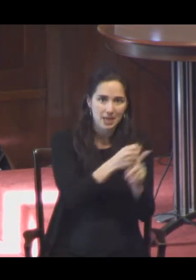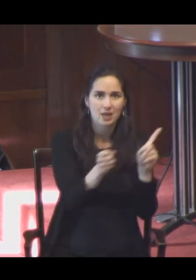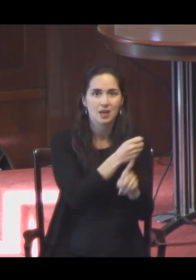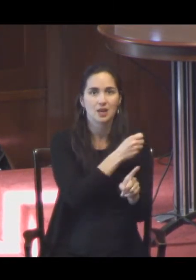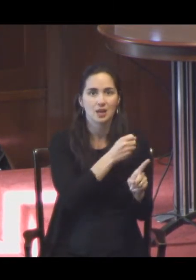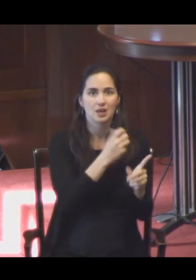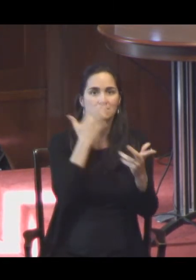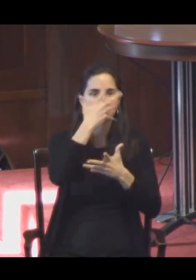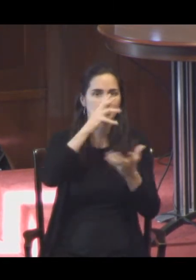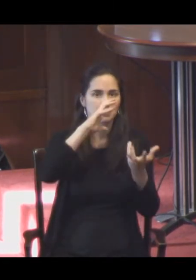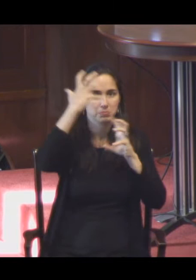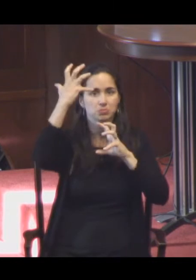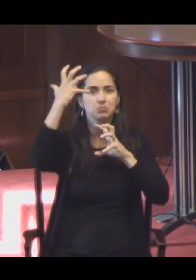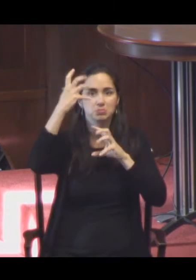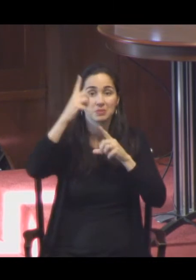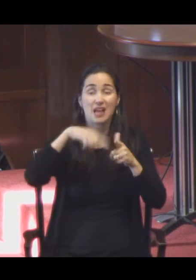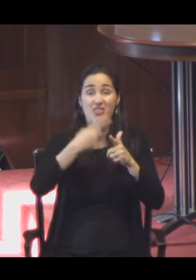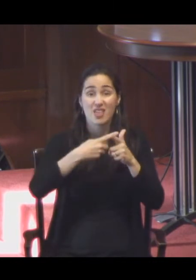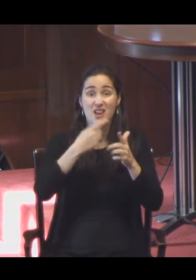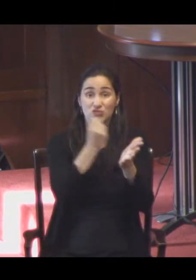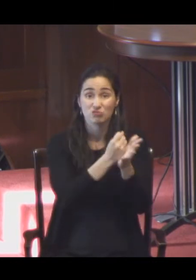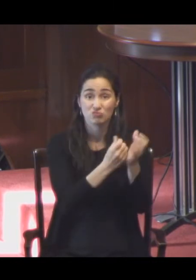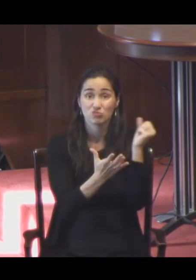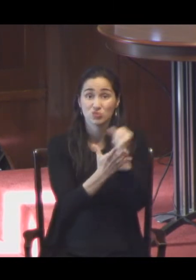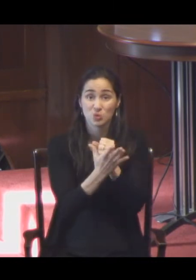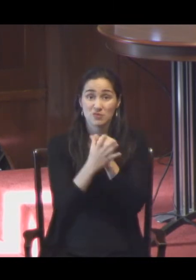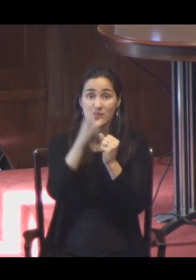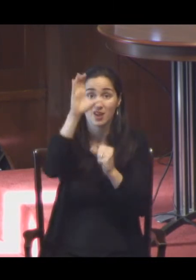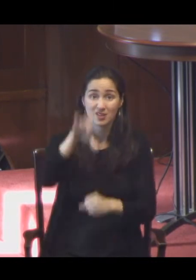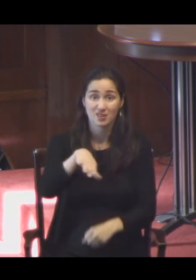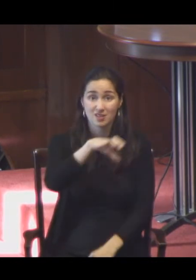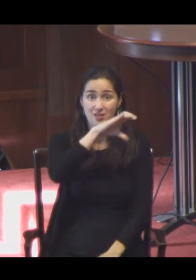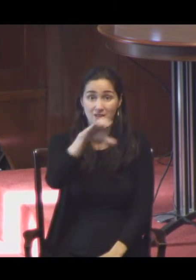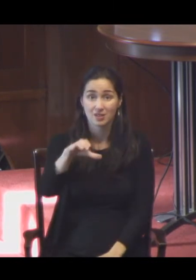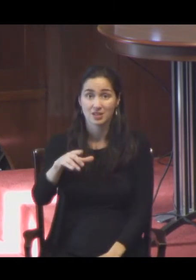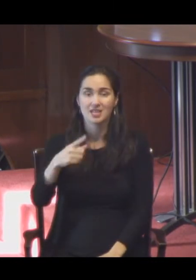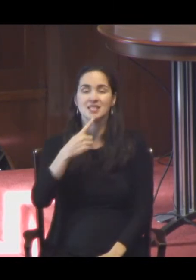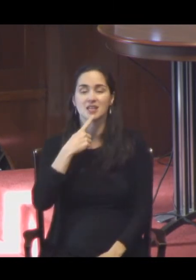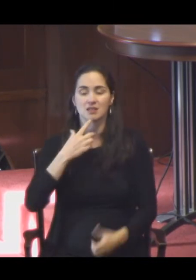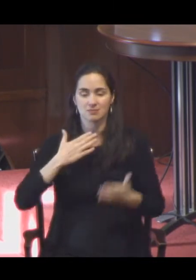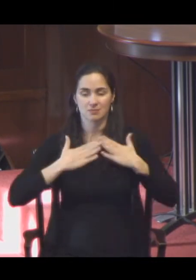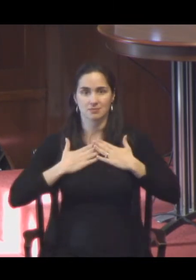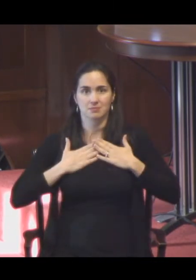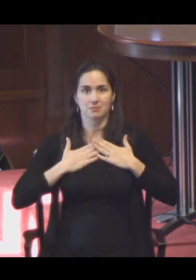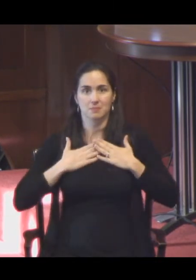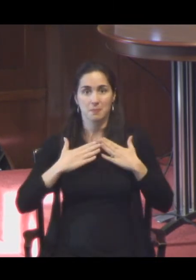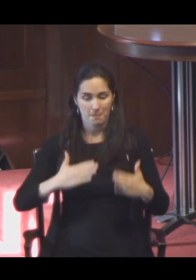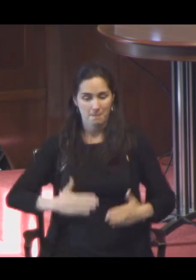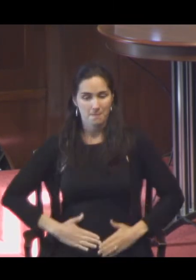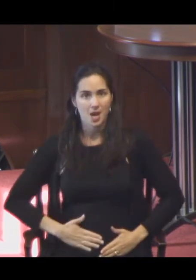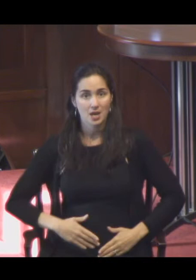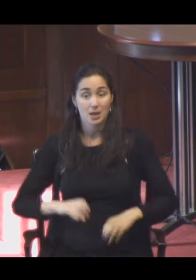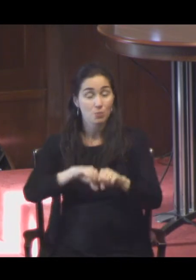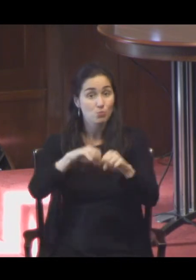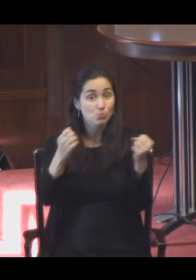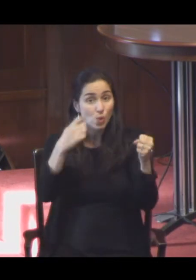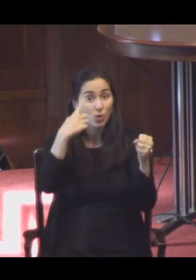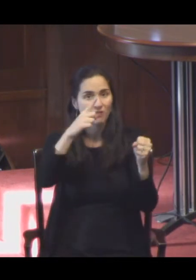and then hung on a cross, that he said, this is my body broken for you. Welcoming